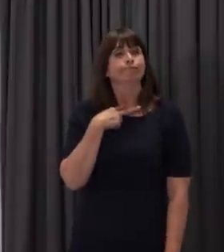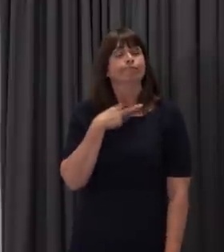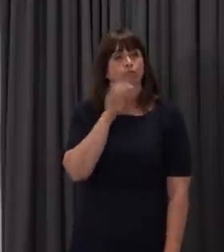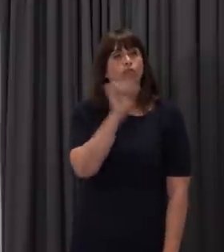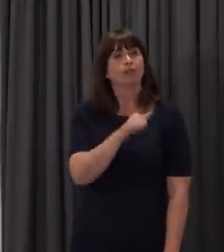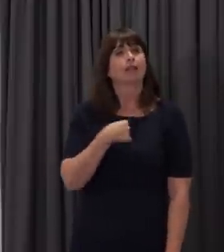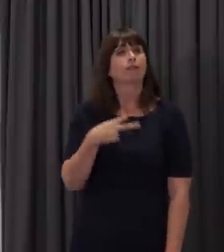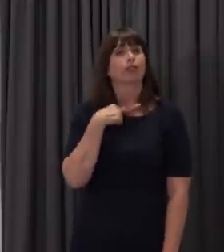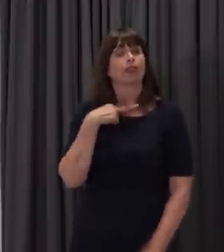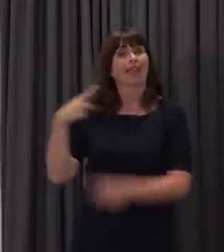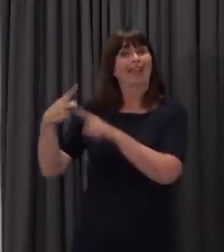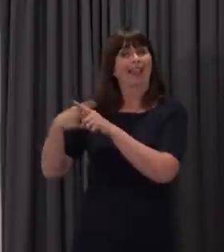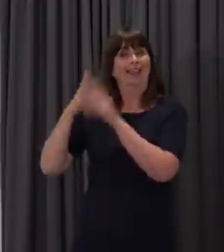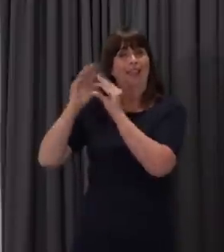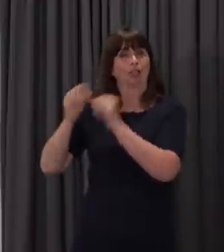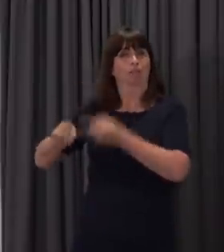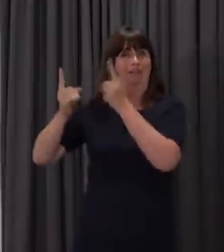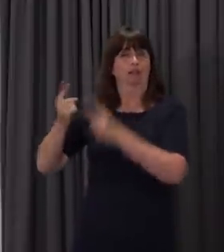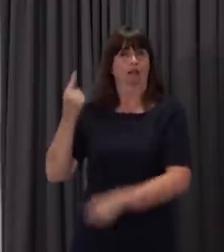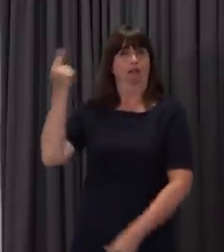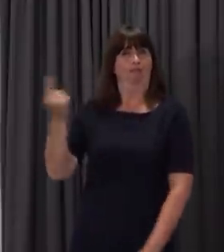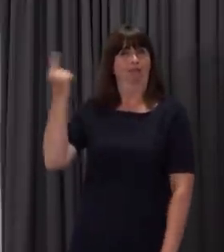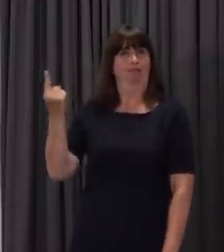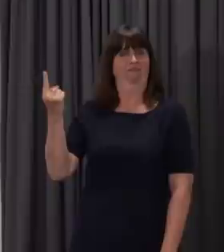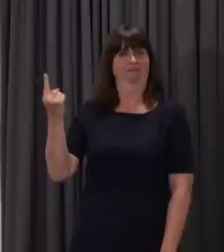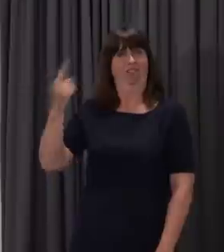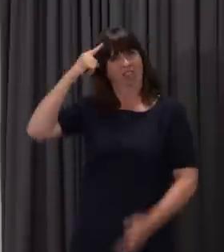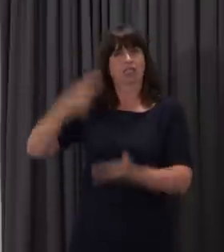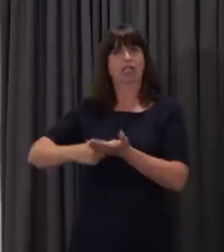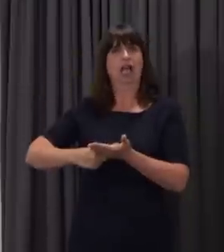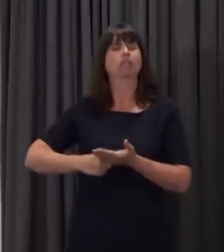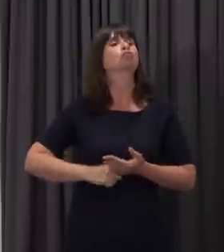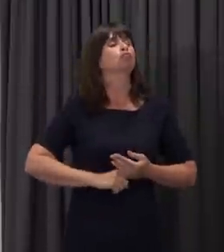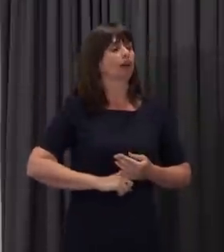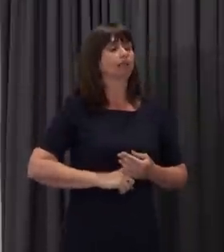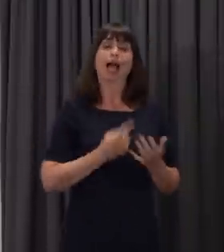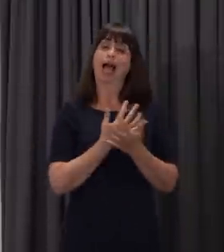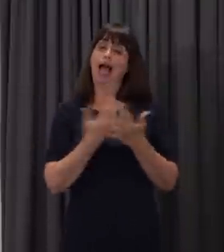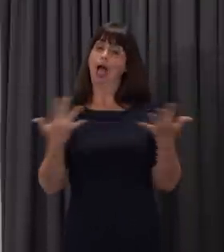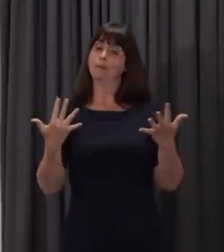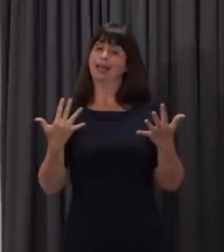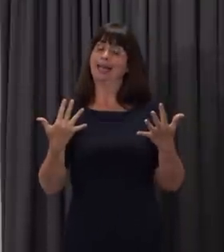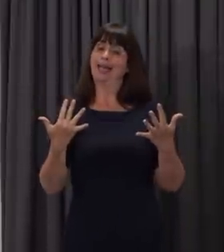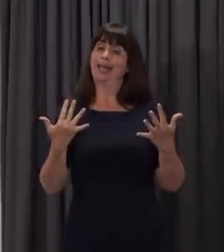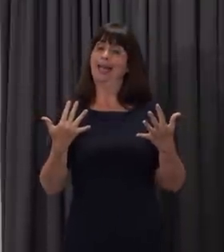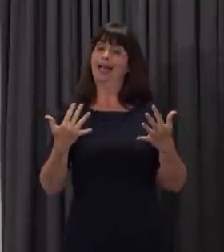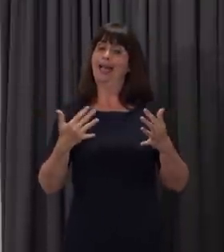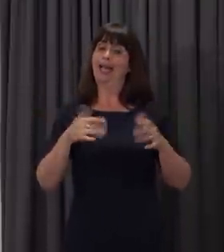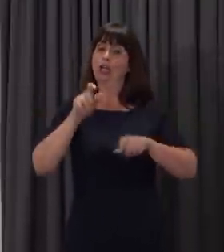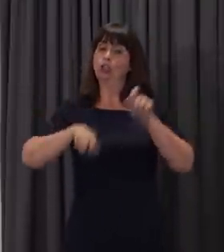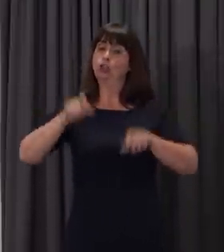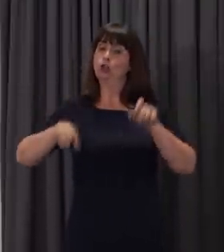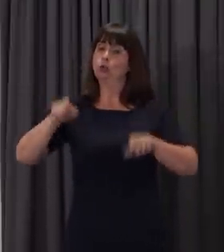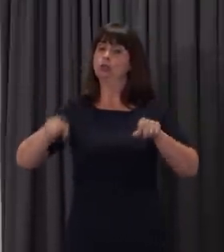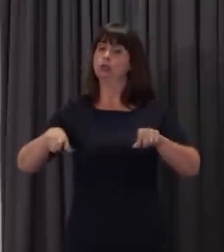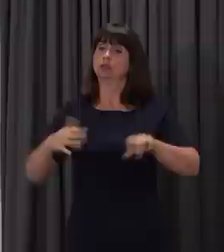the English Minister has decided to impose student number controls on institutions that lie outside of